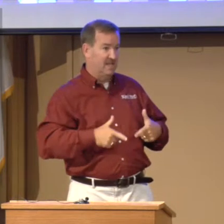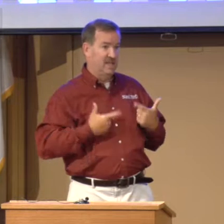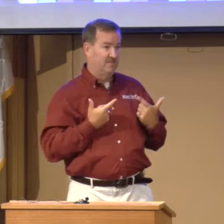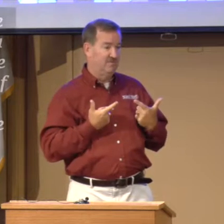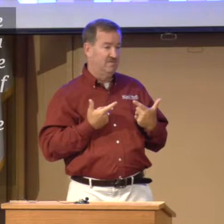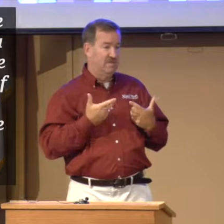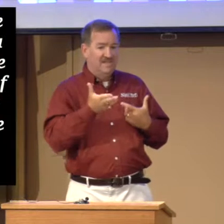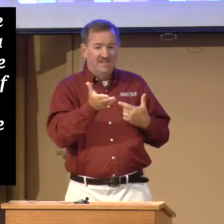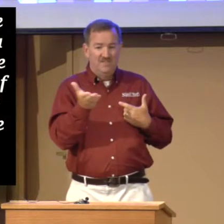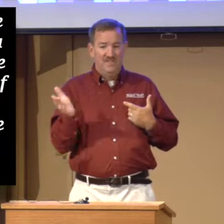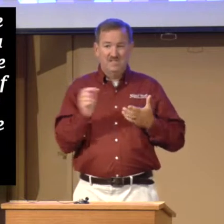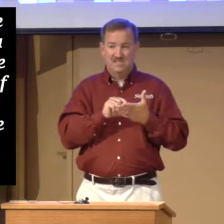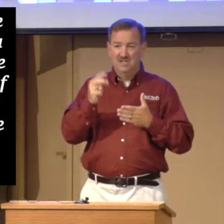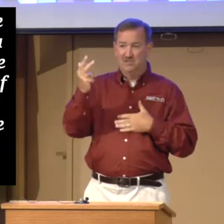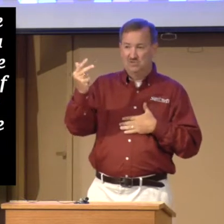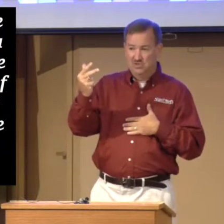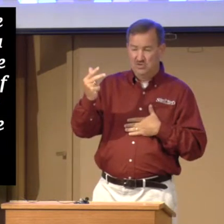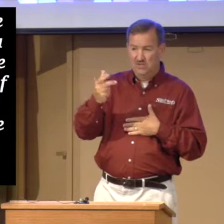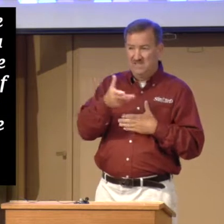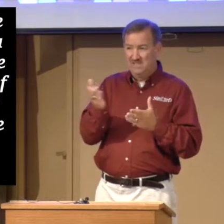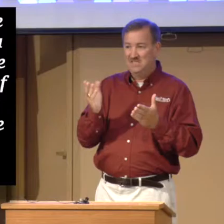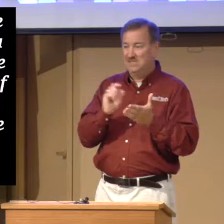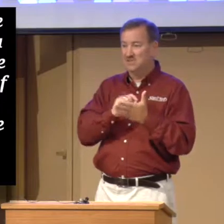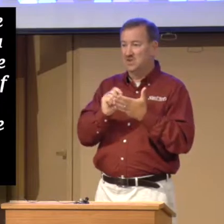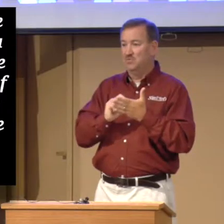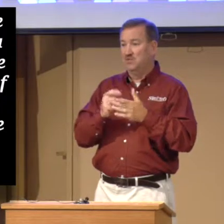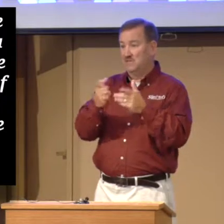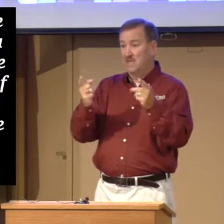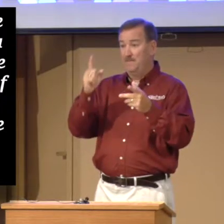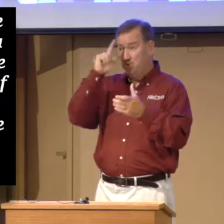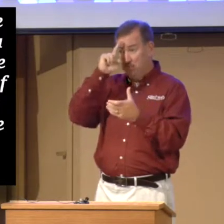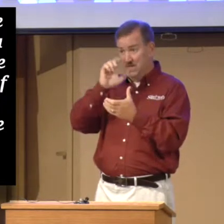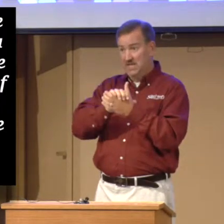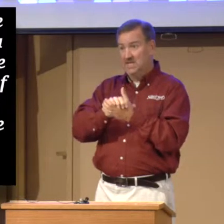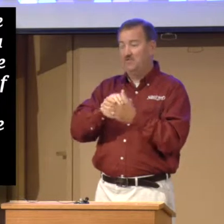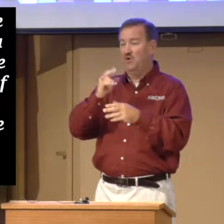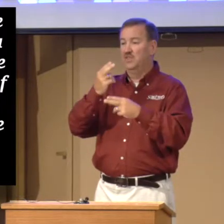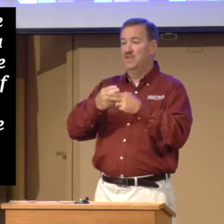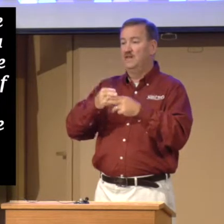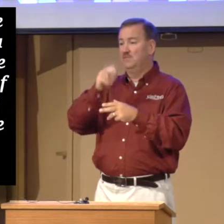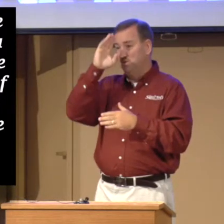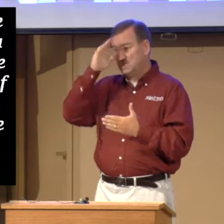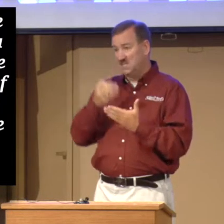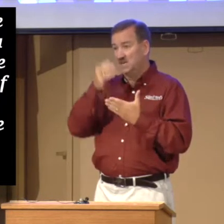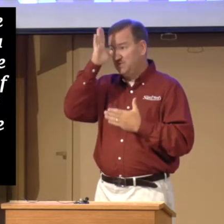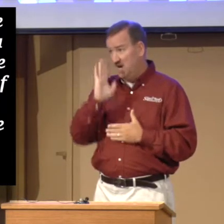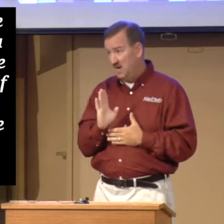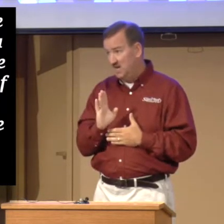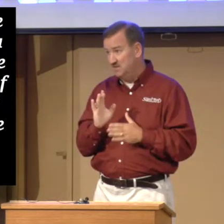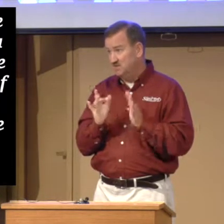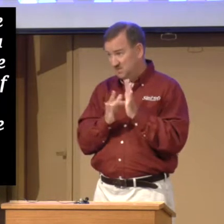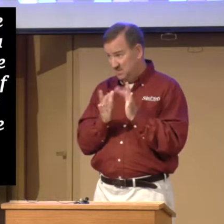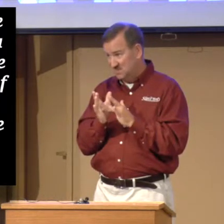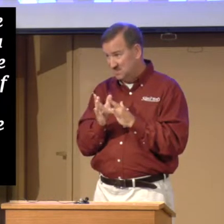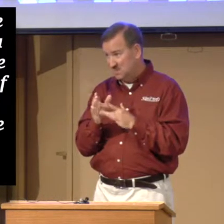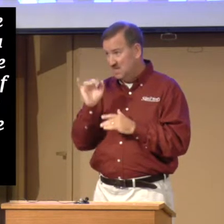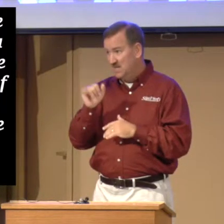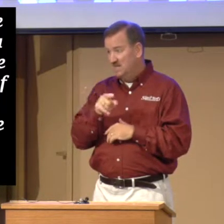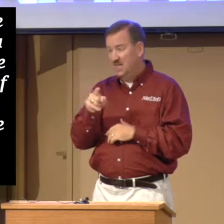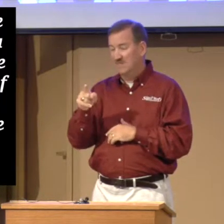life. These things, verse 13, these things are written to them who believe on the name of the Son of God, Jesus, that